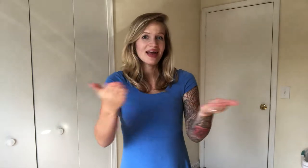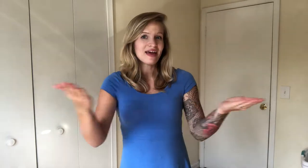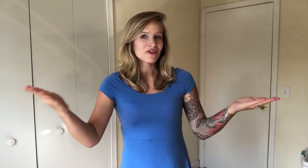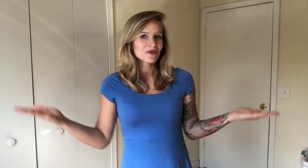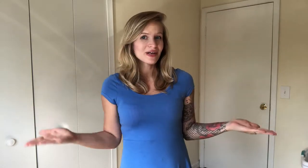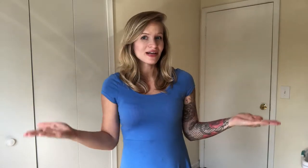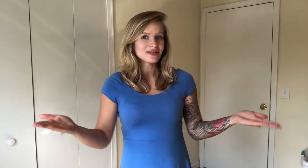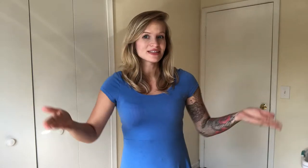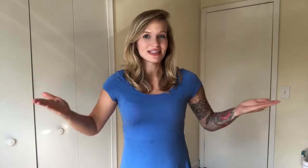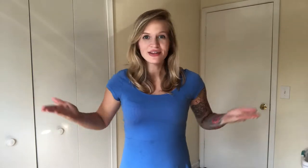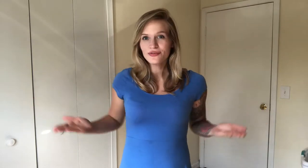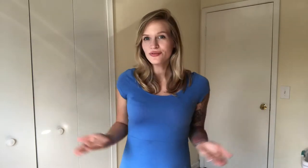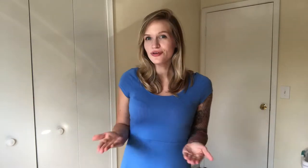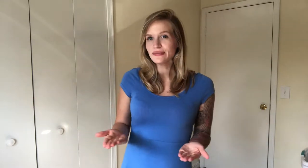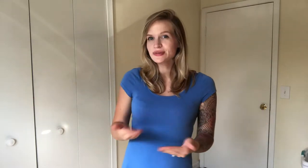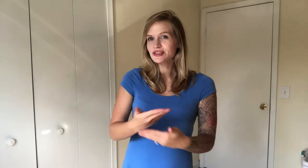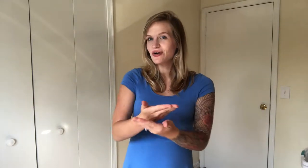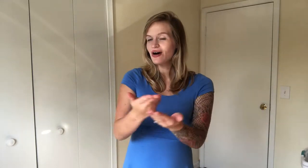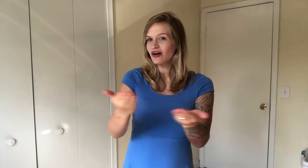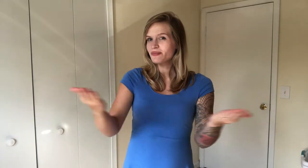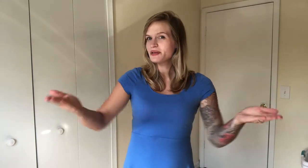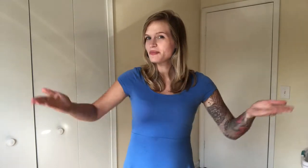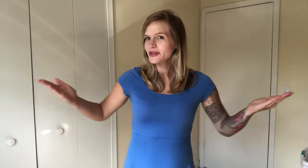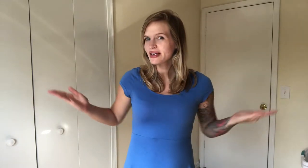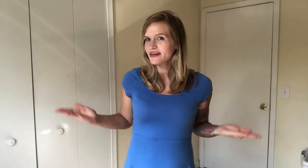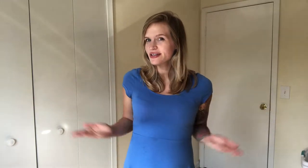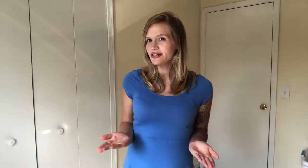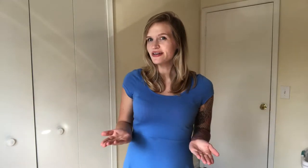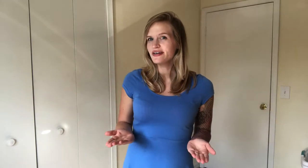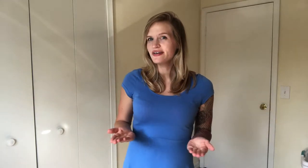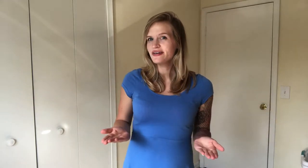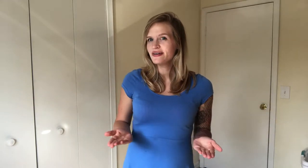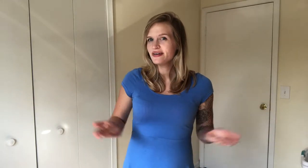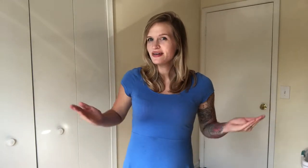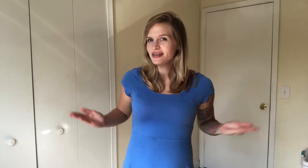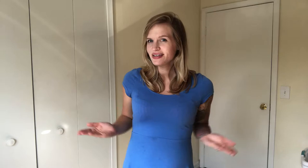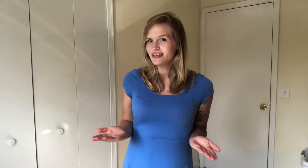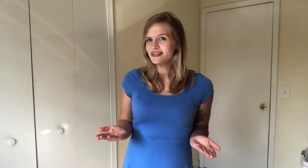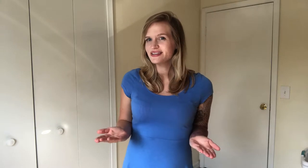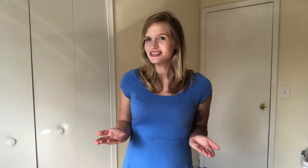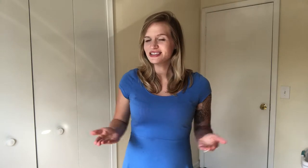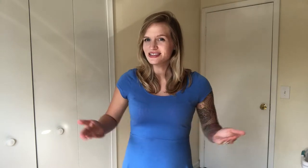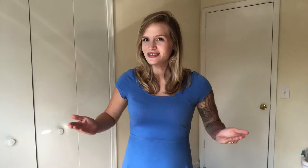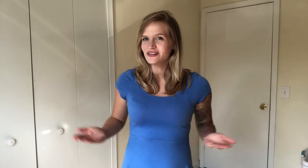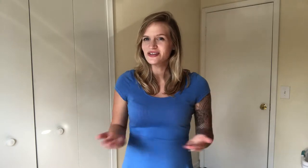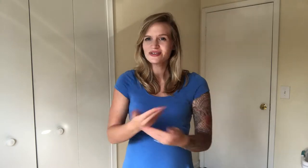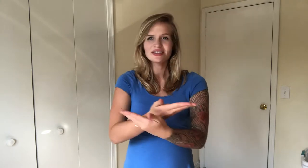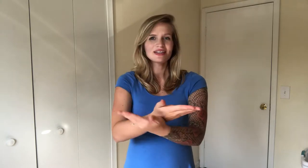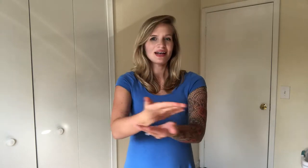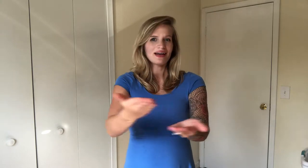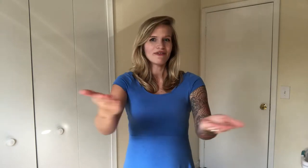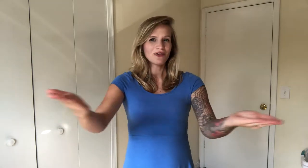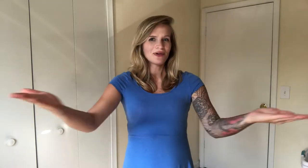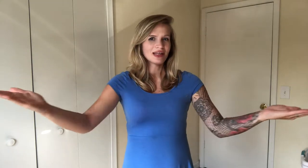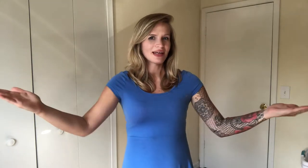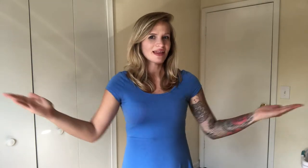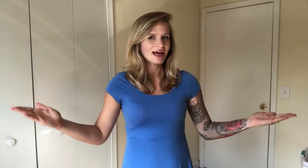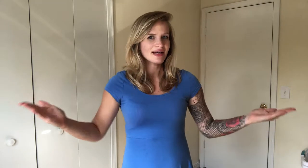everyone else in the room. So all people that are here, here is just a little closer. Everyone like that.